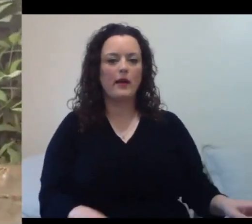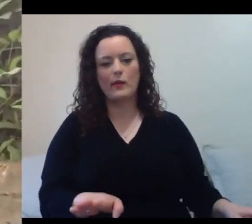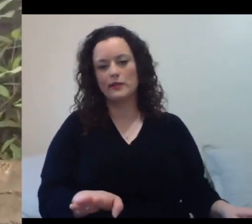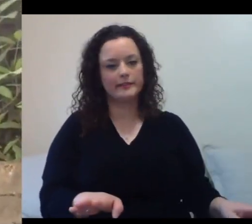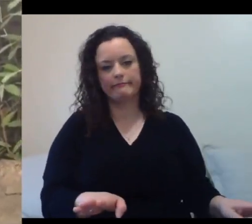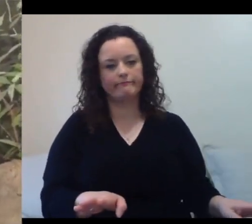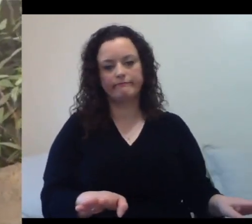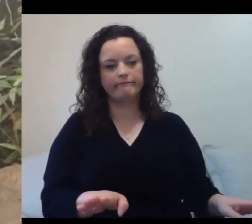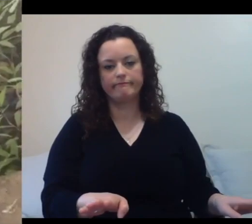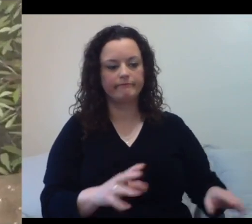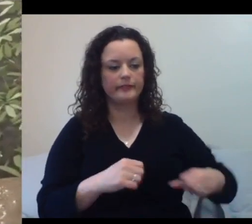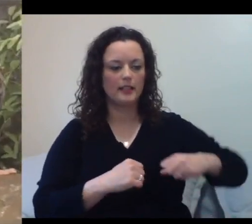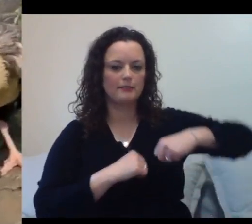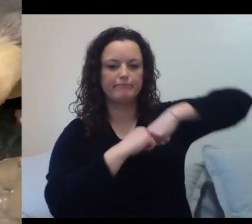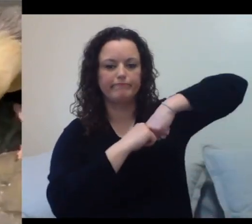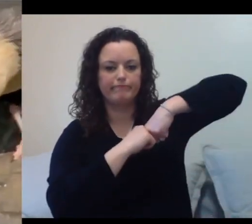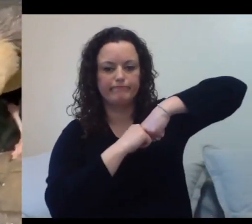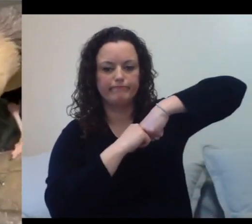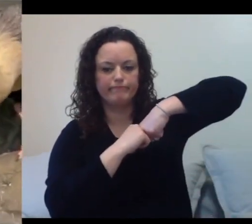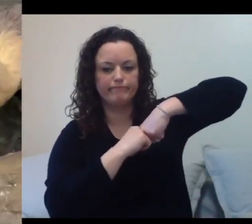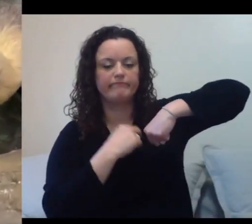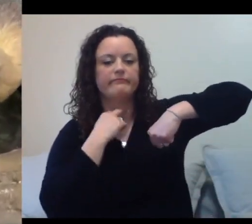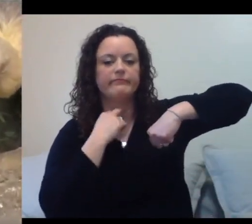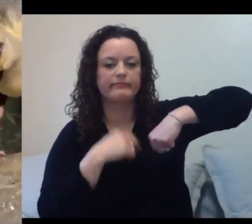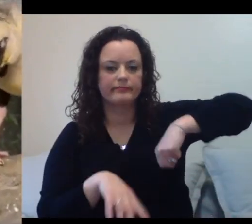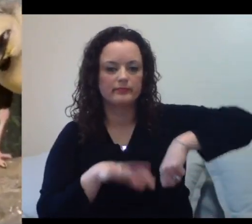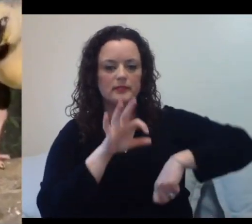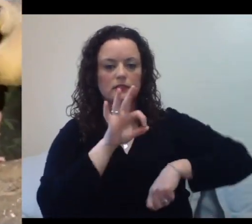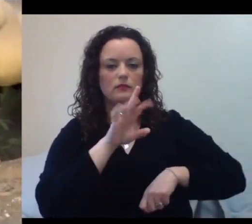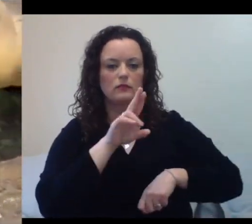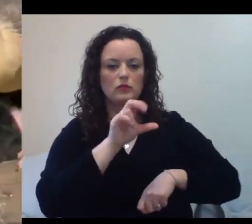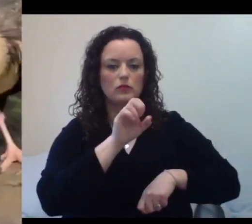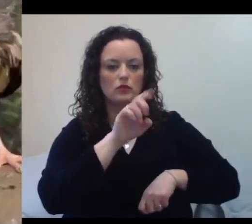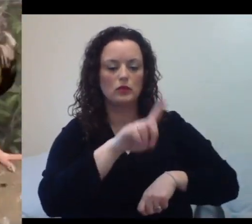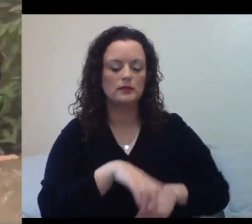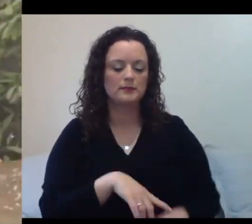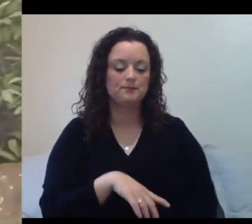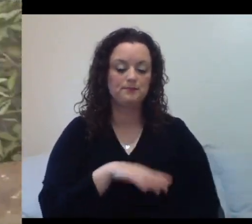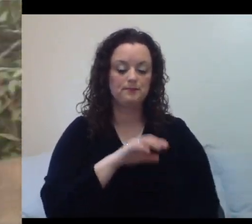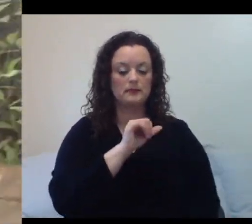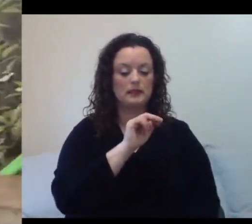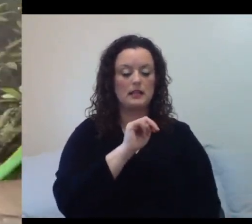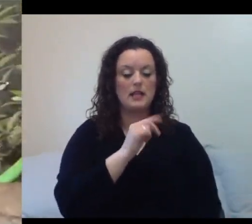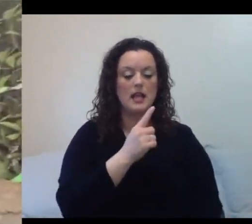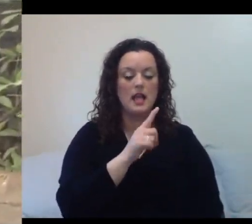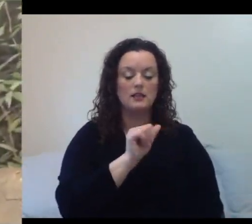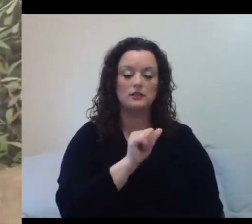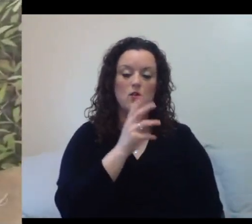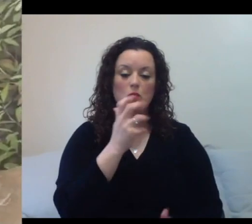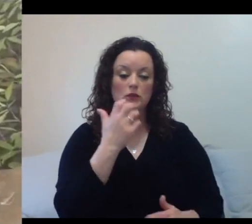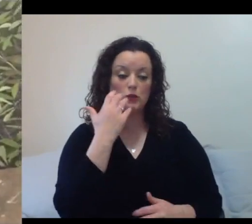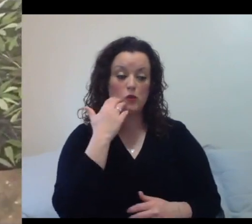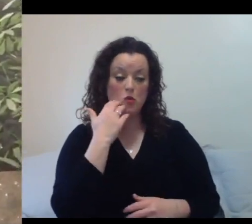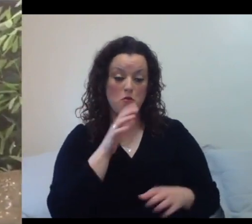And Angela wants to know if penguins are endangered. Are they endangered? So out of 17 species worldwide,